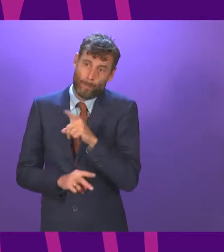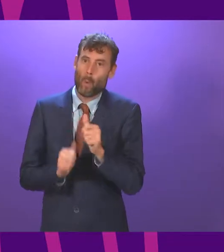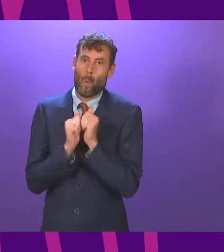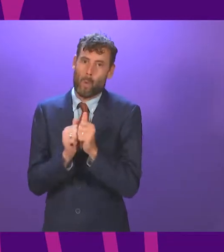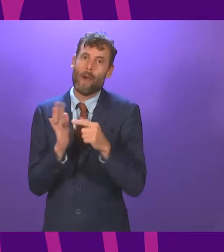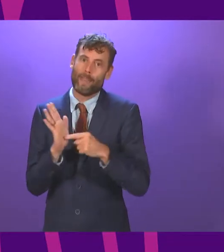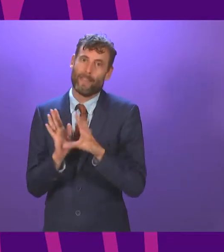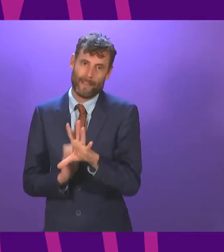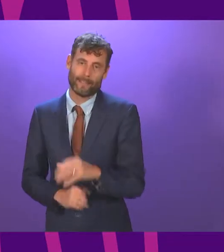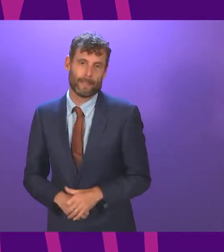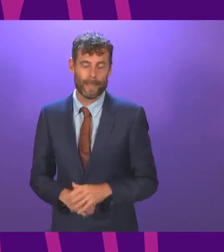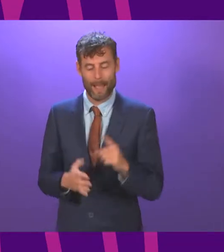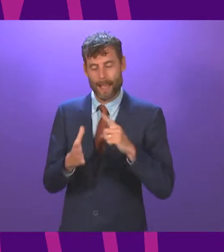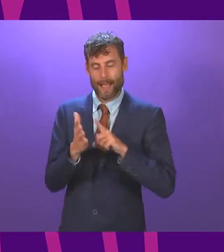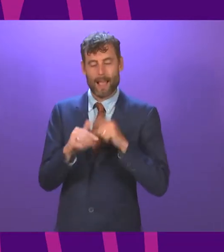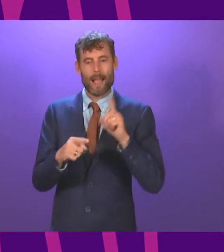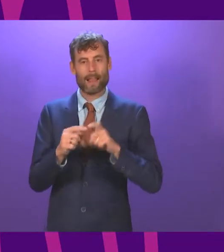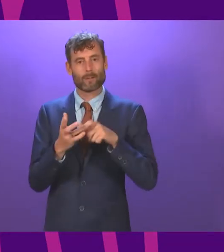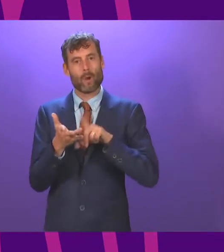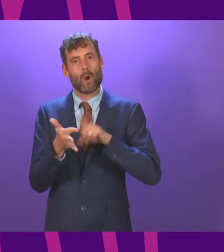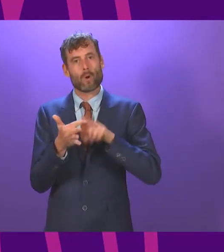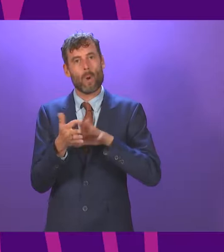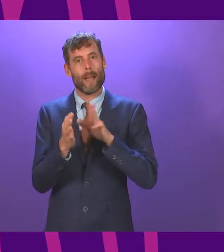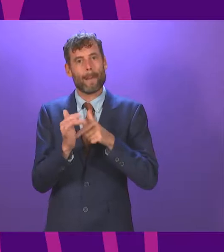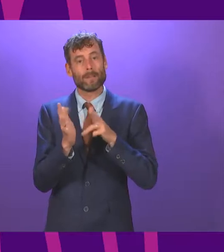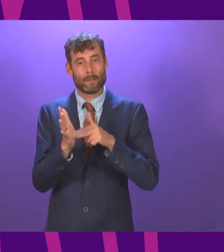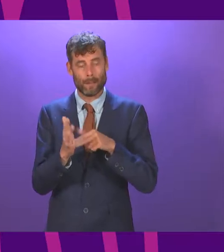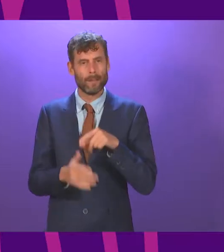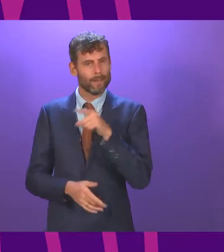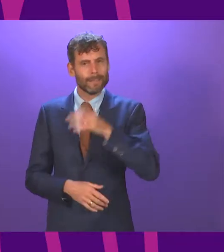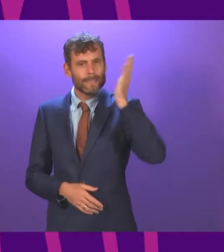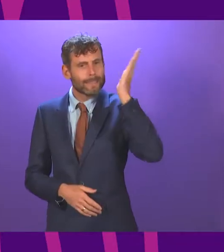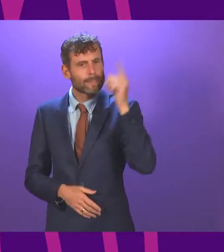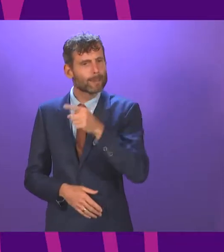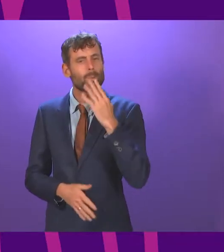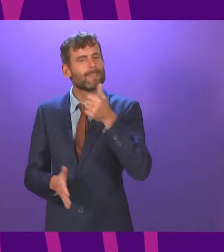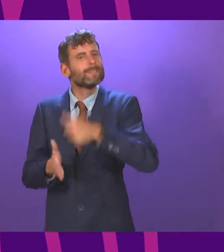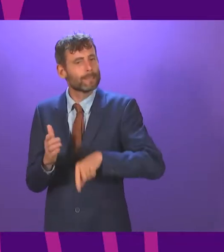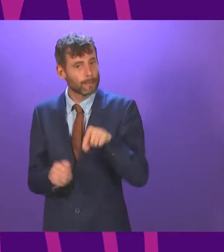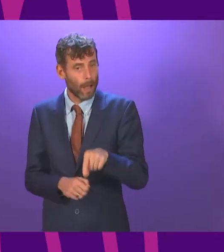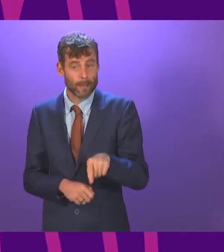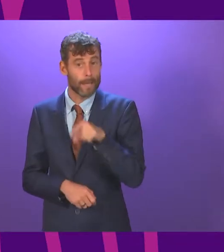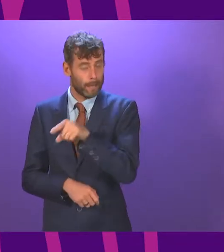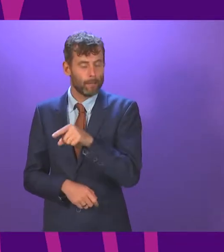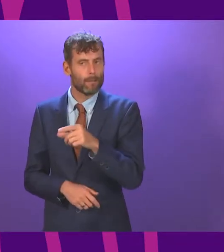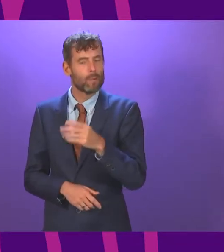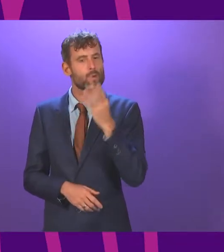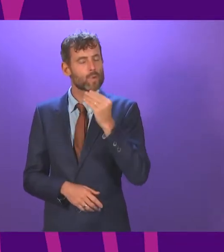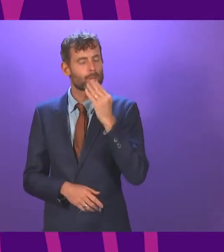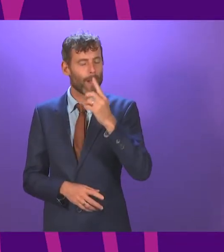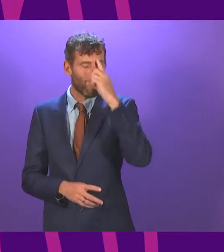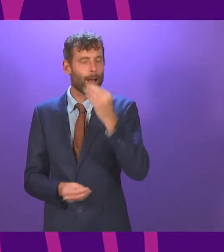-Hamilton, in his winding up speech, gave us a history lesson about the concept of 100 days, the first 100 days